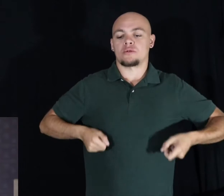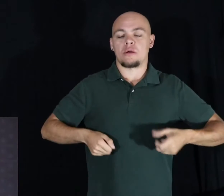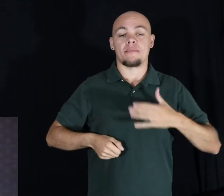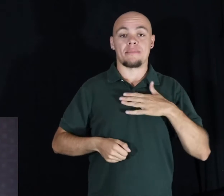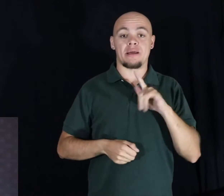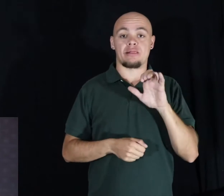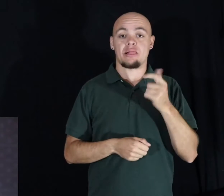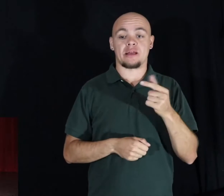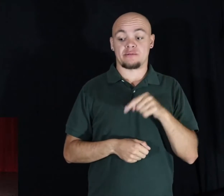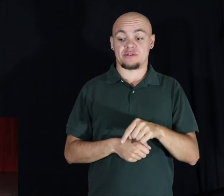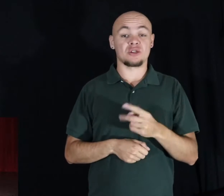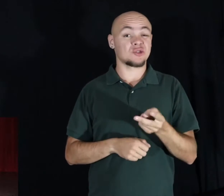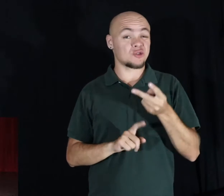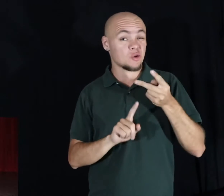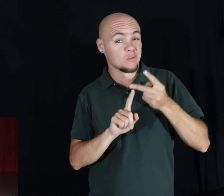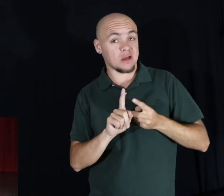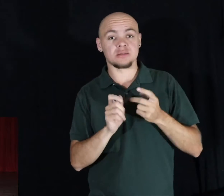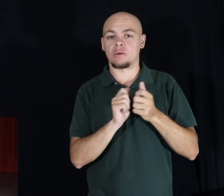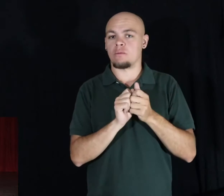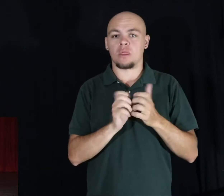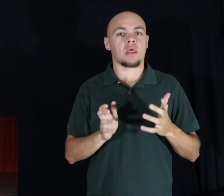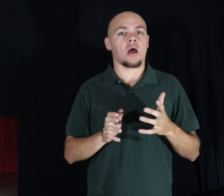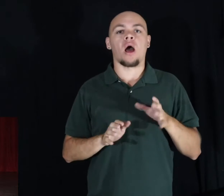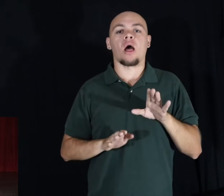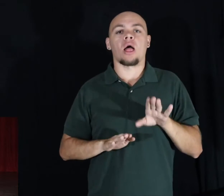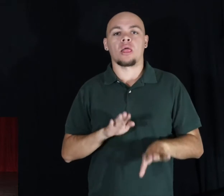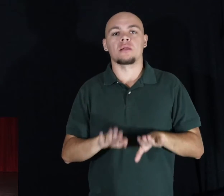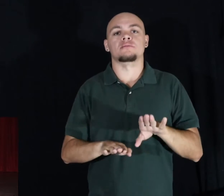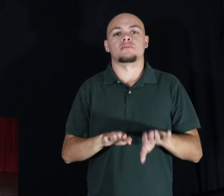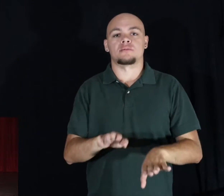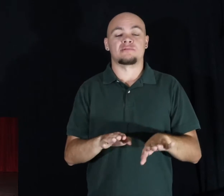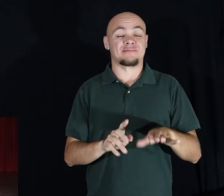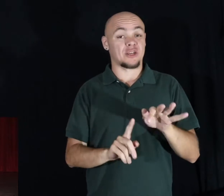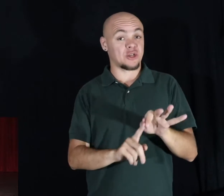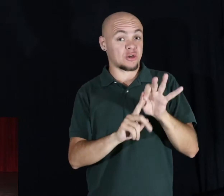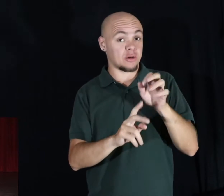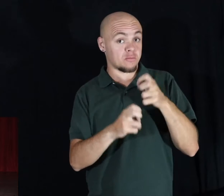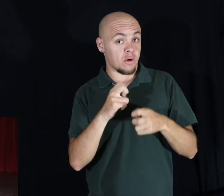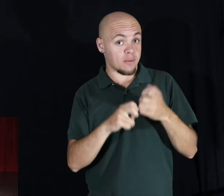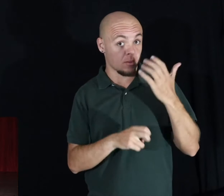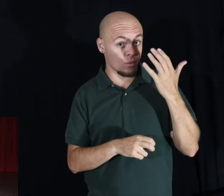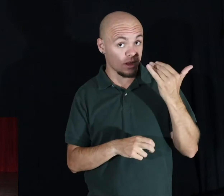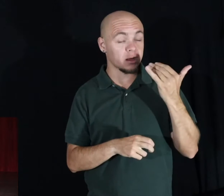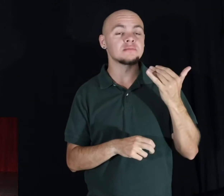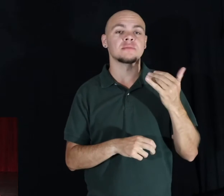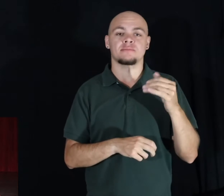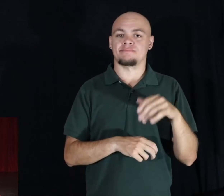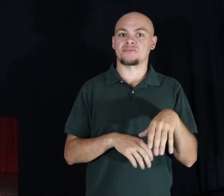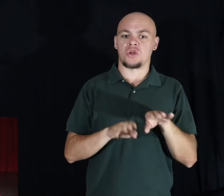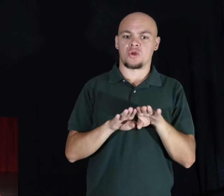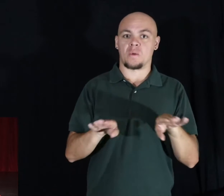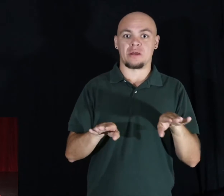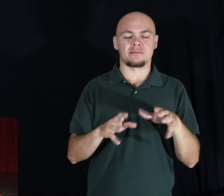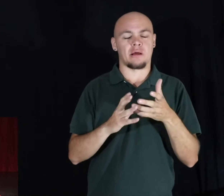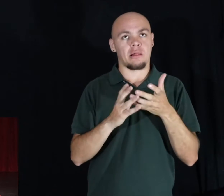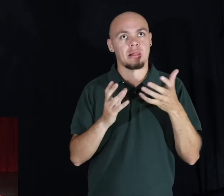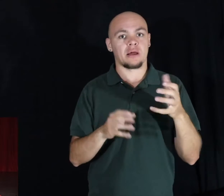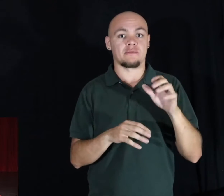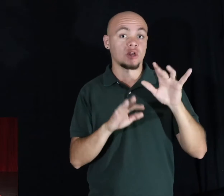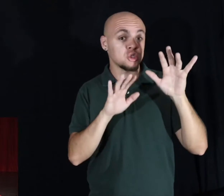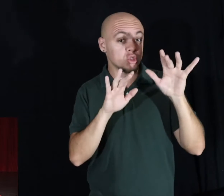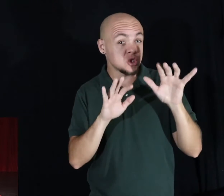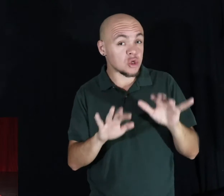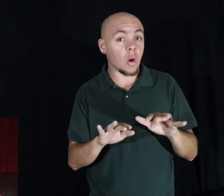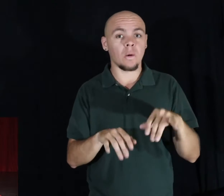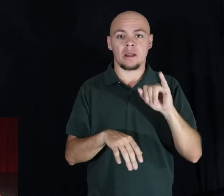my leg for two months. This posed a unique problem, as there was still plenty of snow and ice on the ground, and I still had two